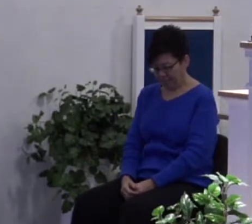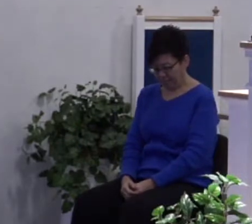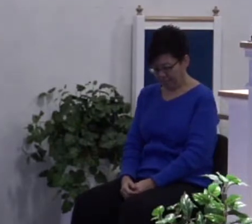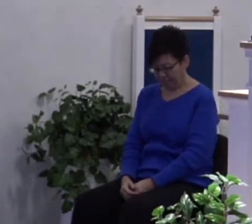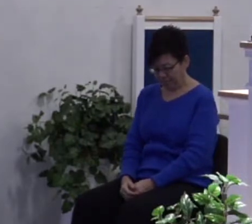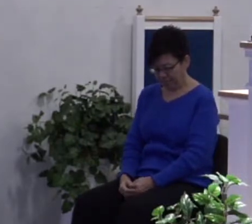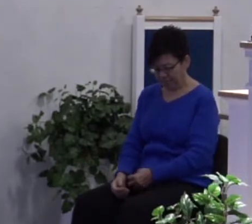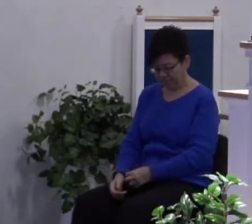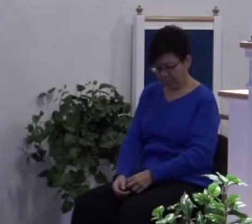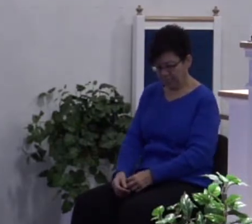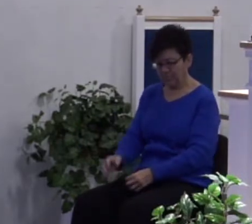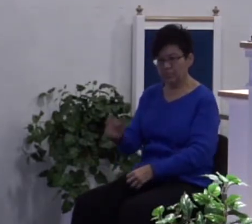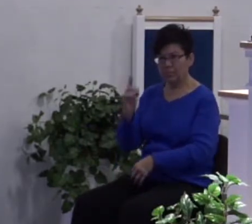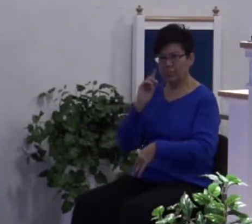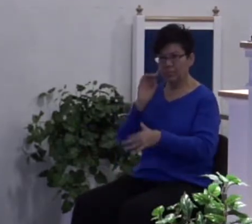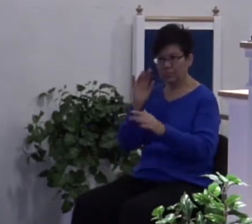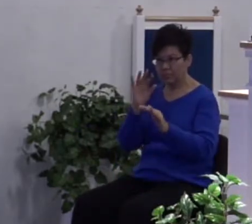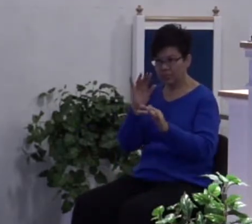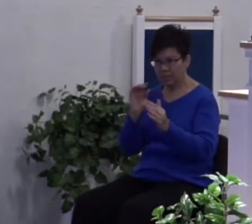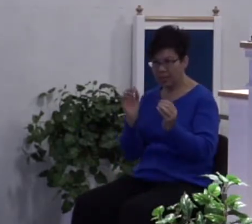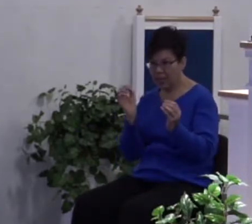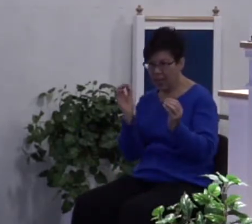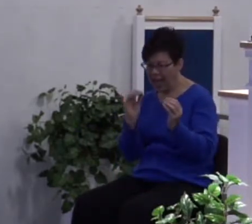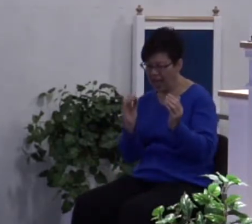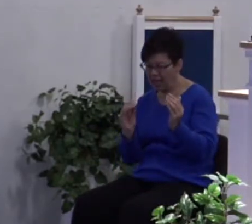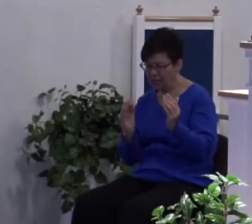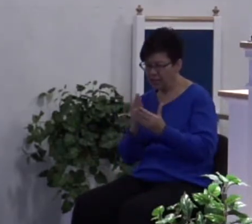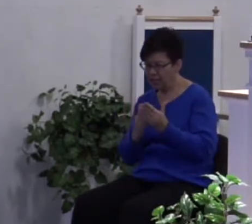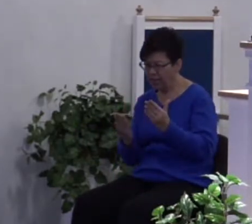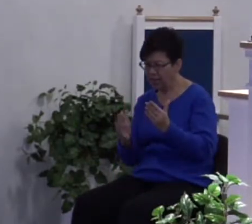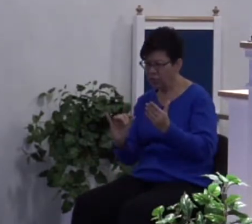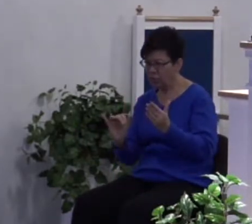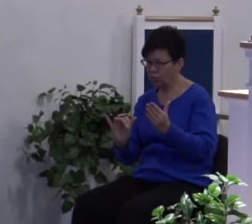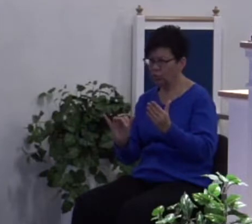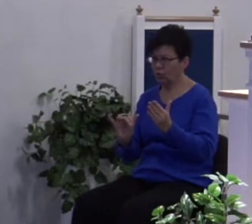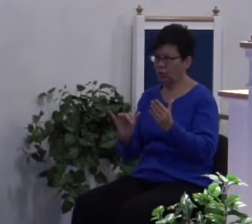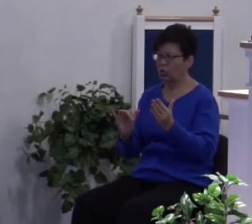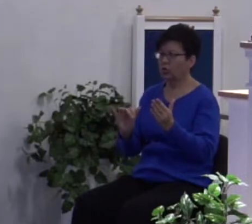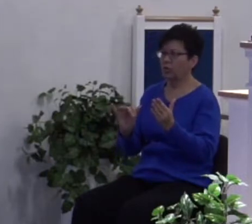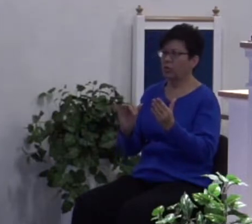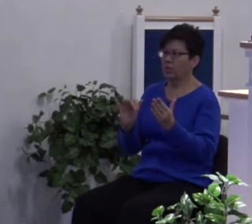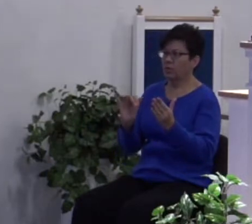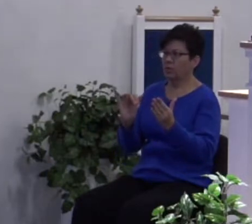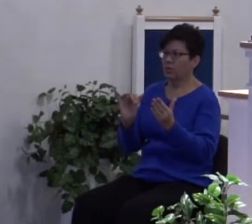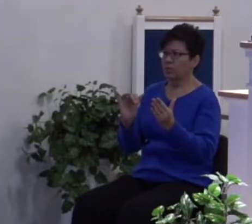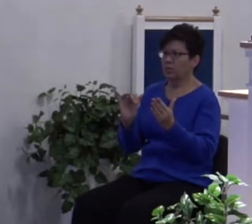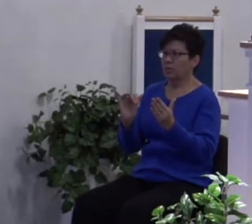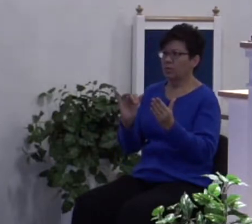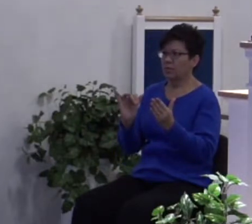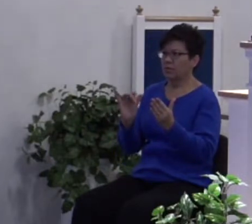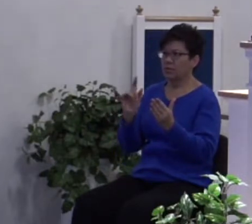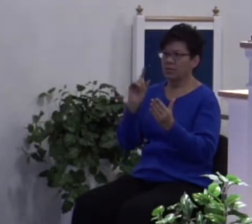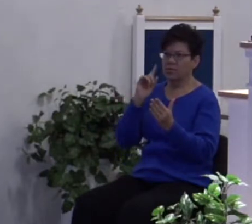I'm going to slip a little extra in for the scriptures. So